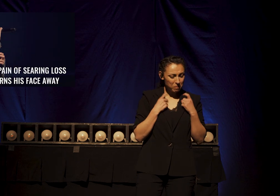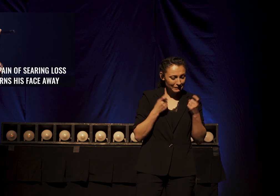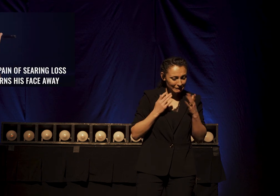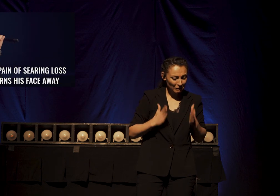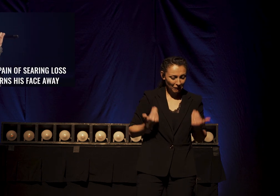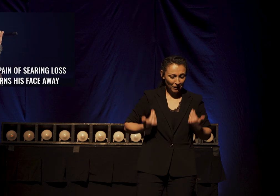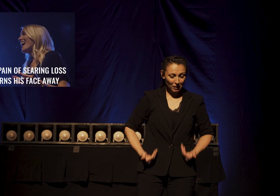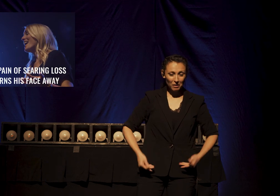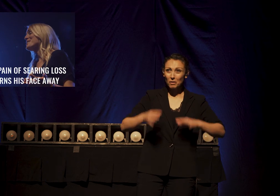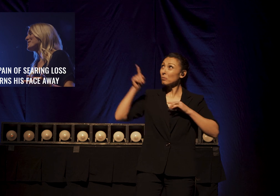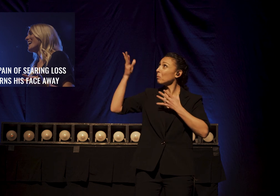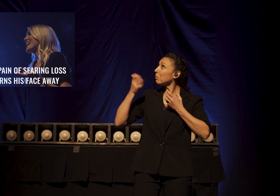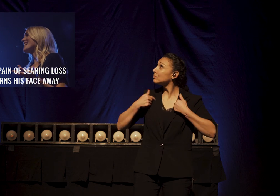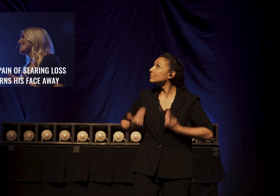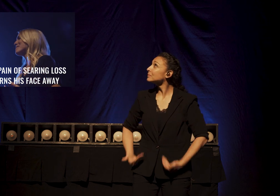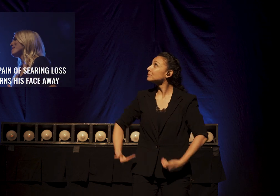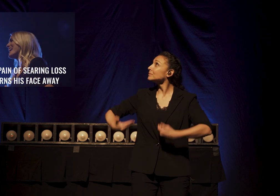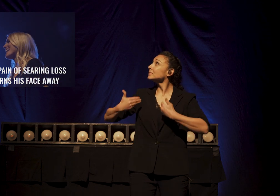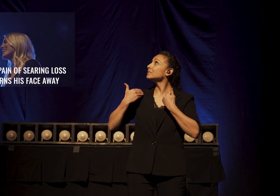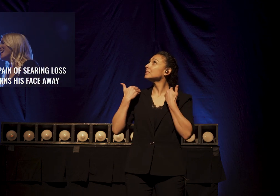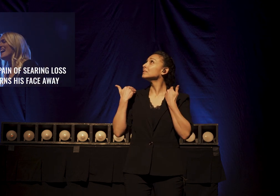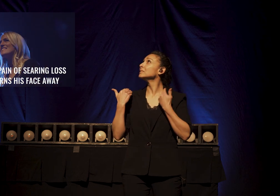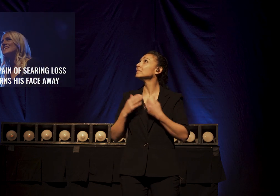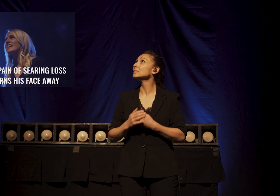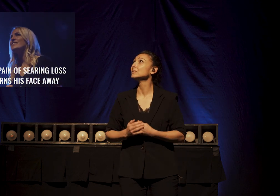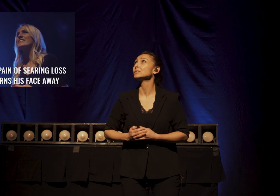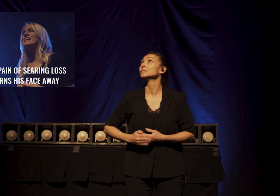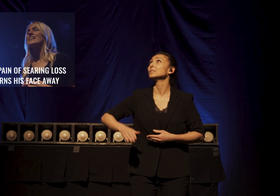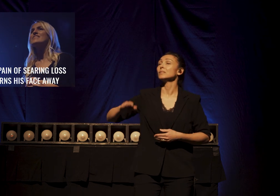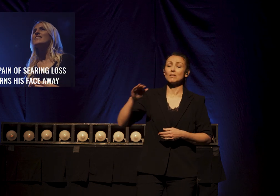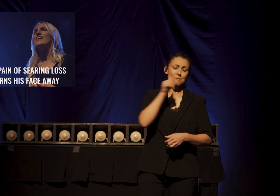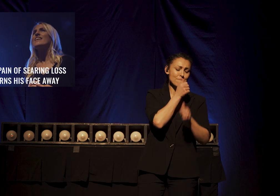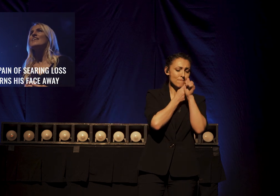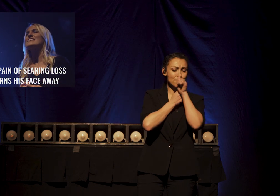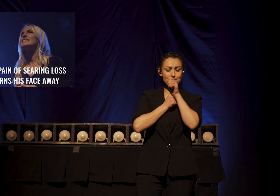How great the pain of searing loss,